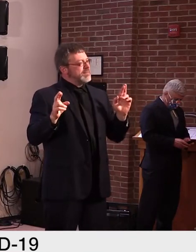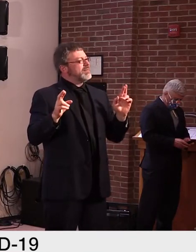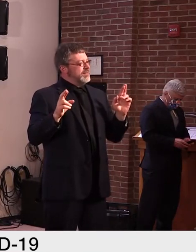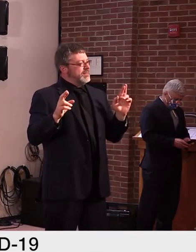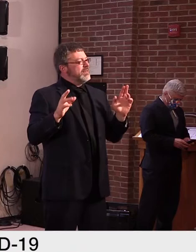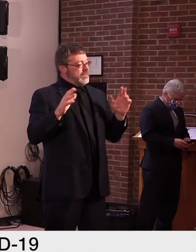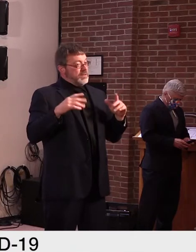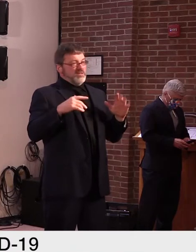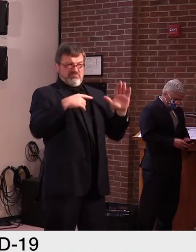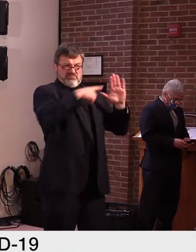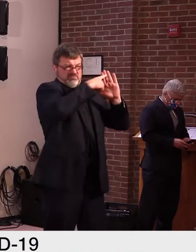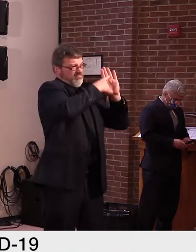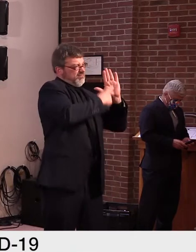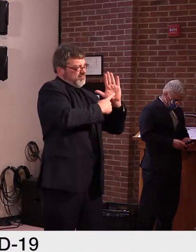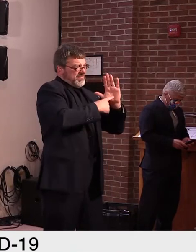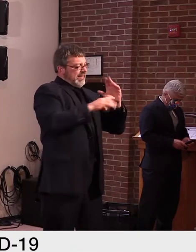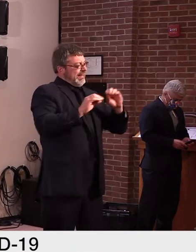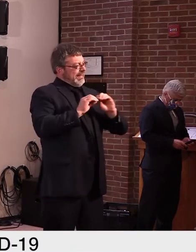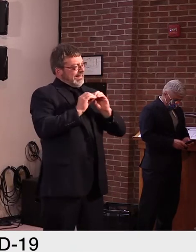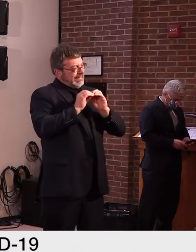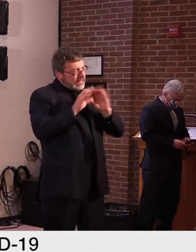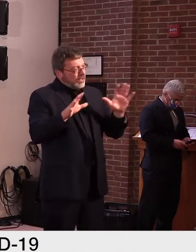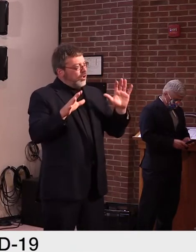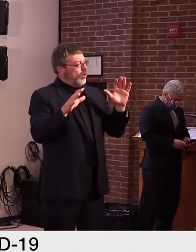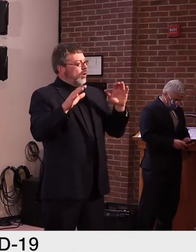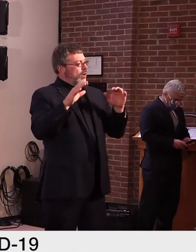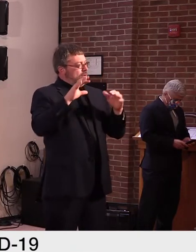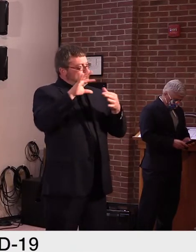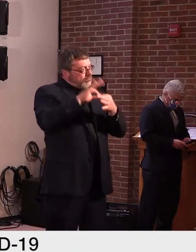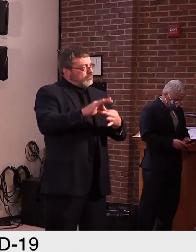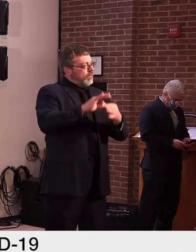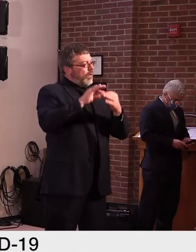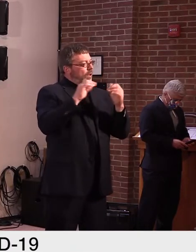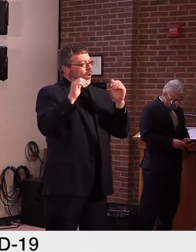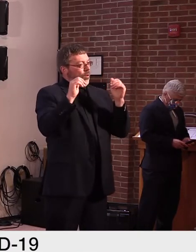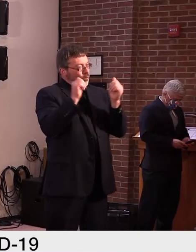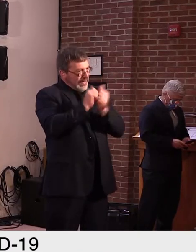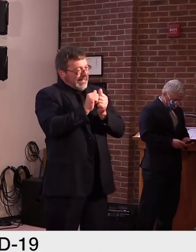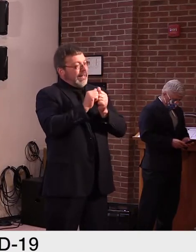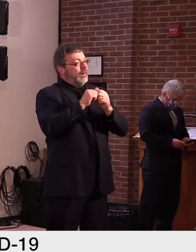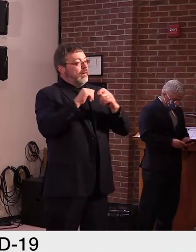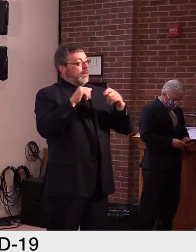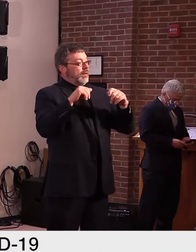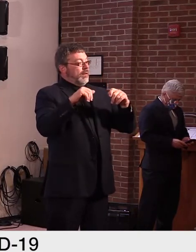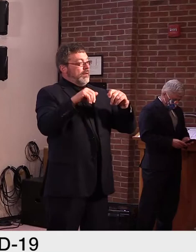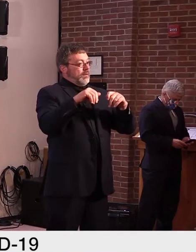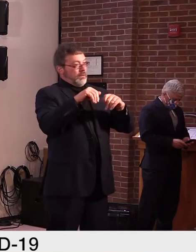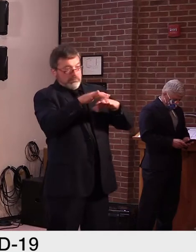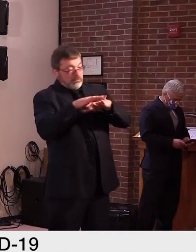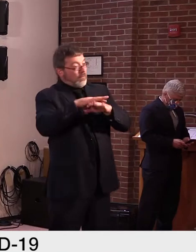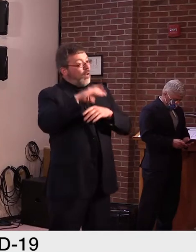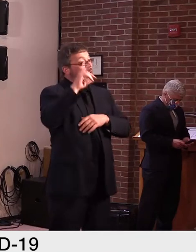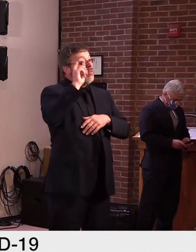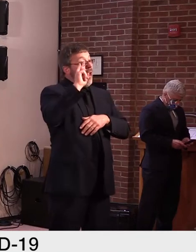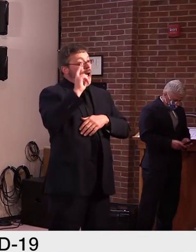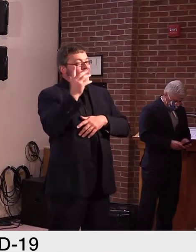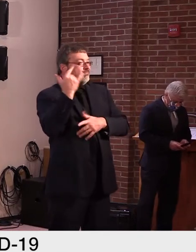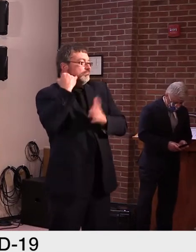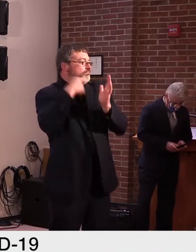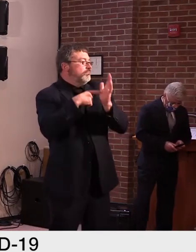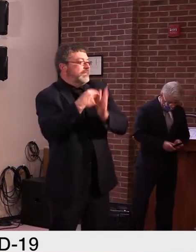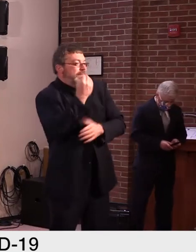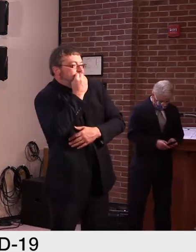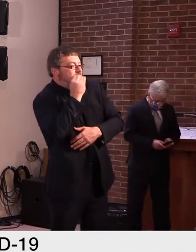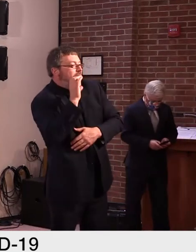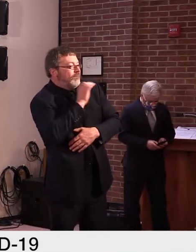regarding, um, more congregate settings like cafeterias, phys ed classes, things